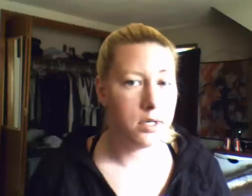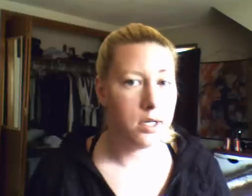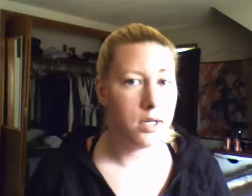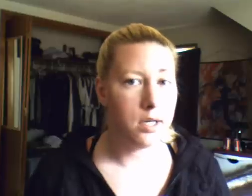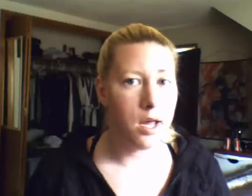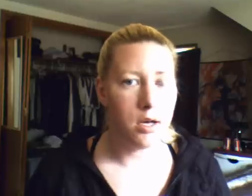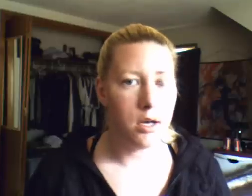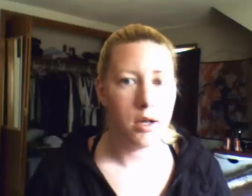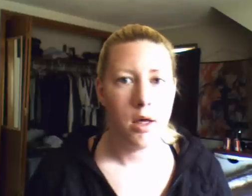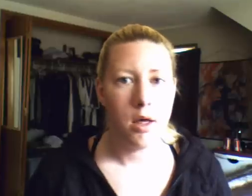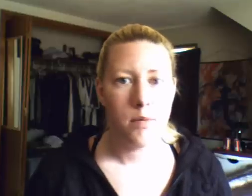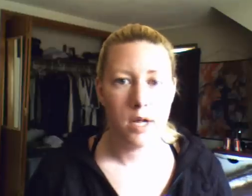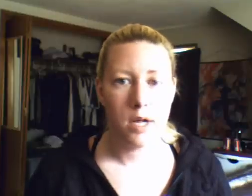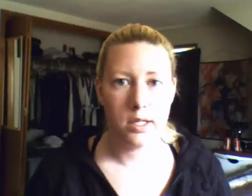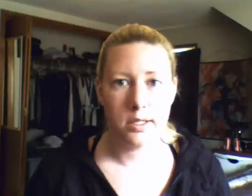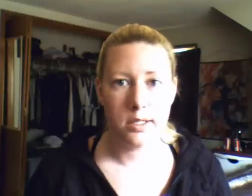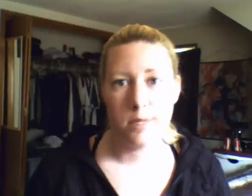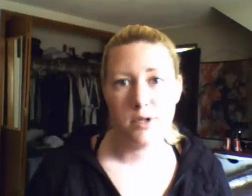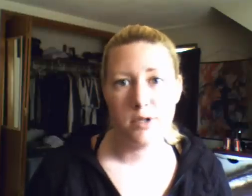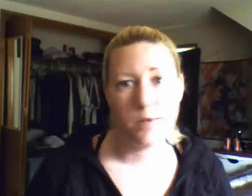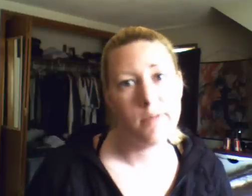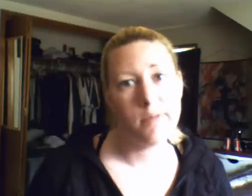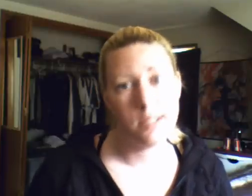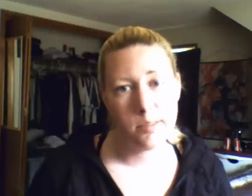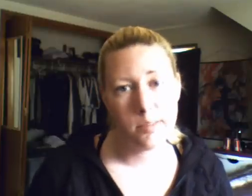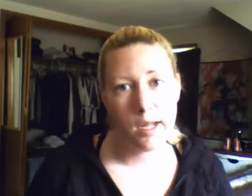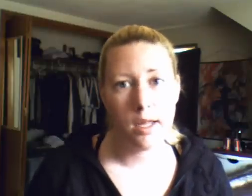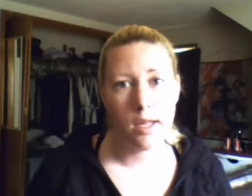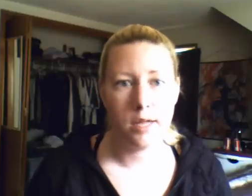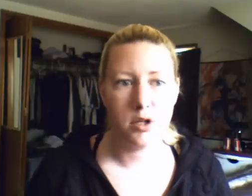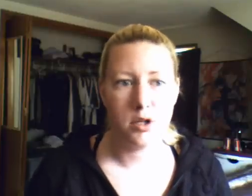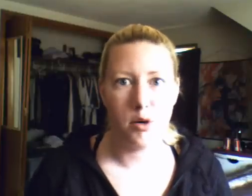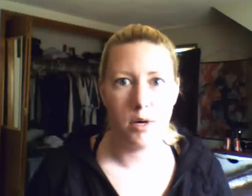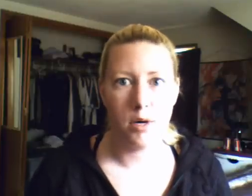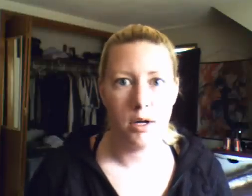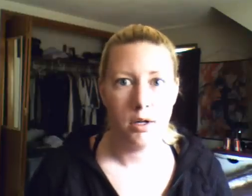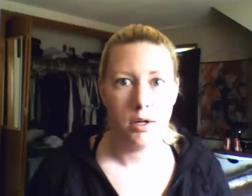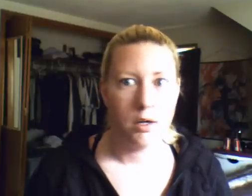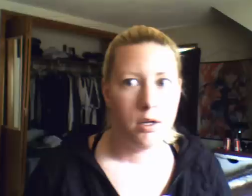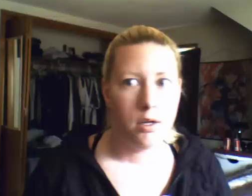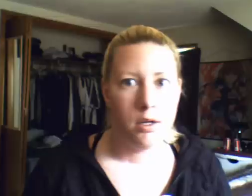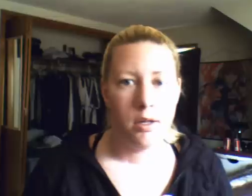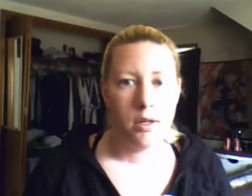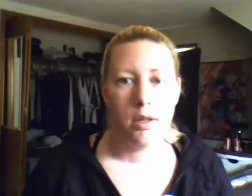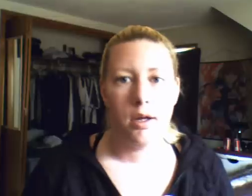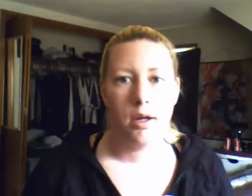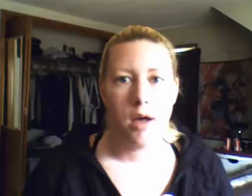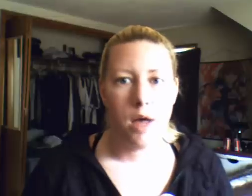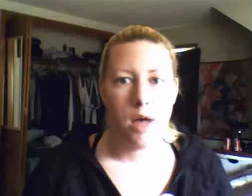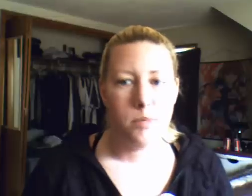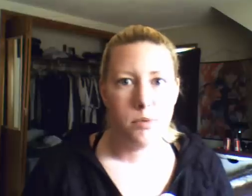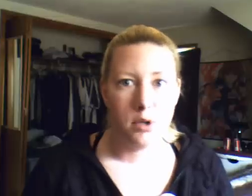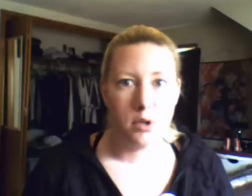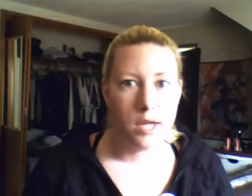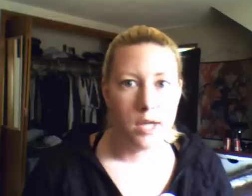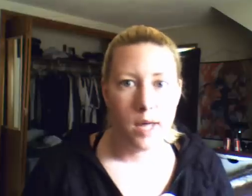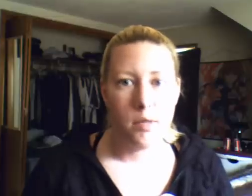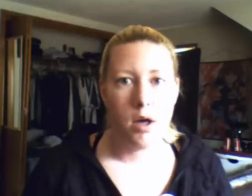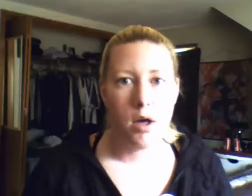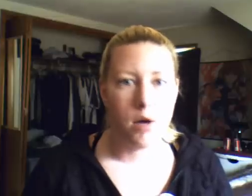coordinated yet but at least the symmetry in my face is back so odd people looking at me